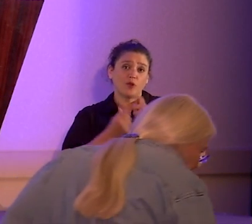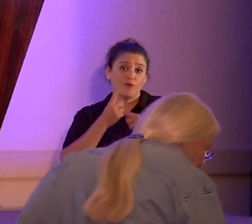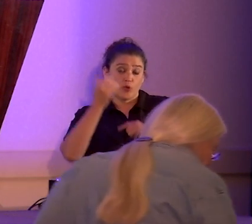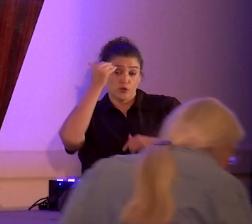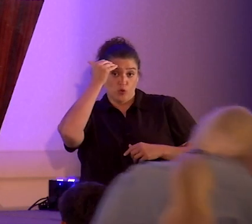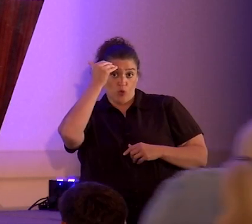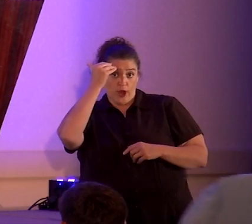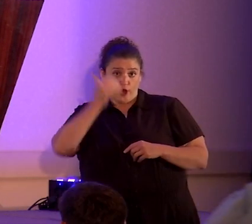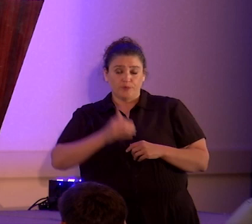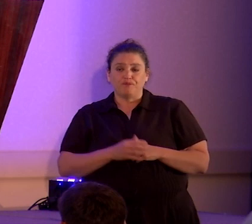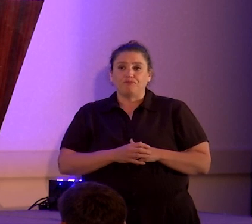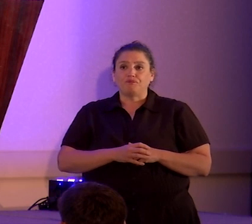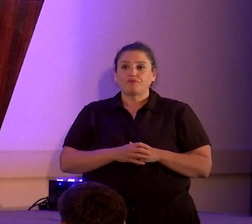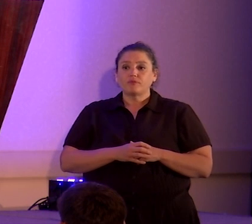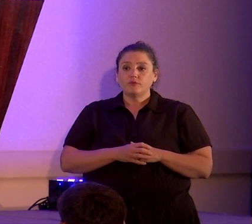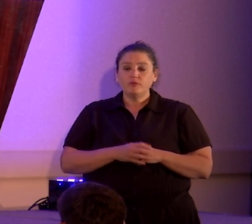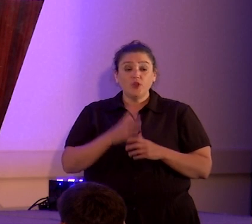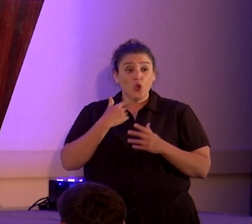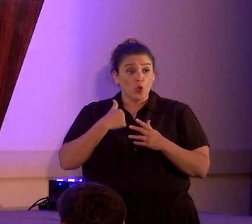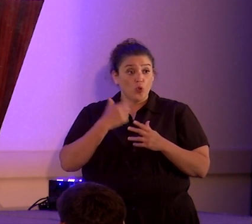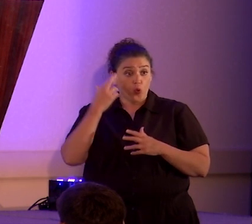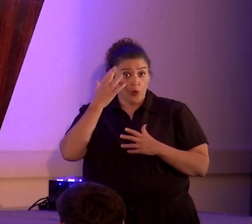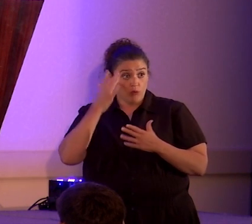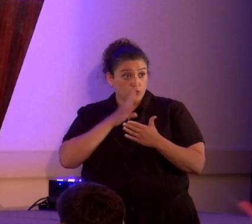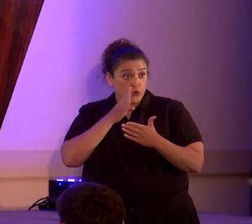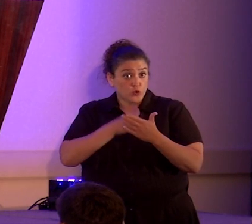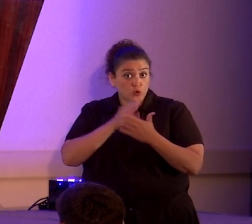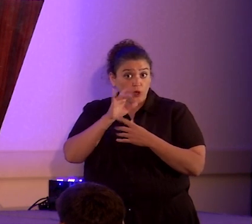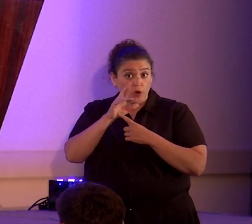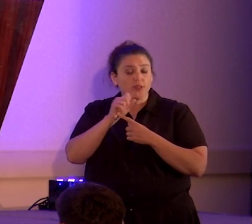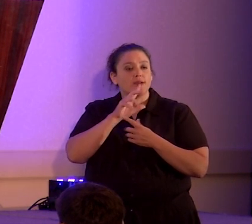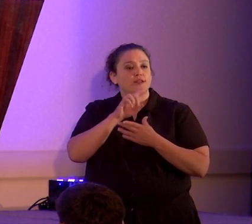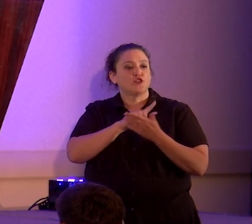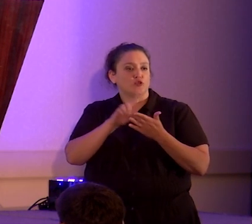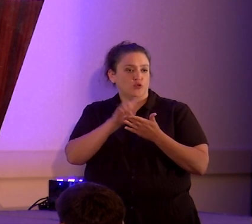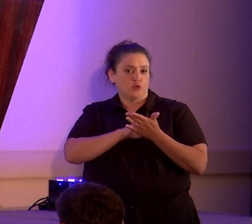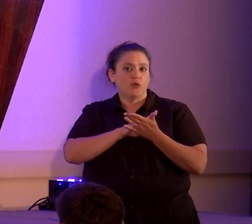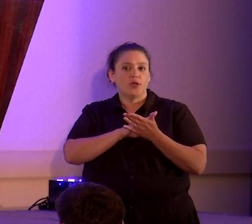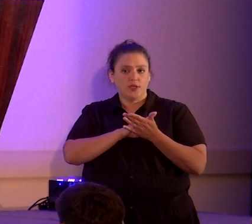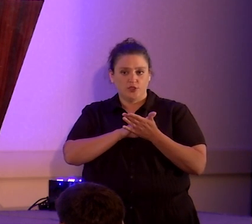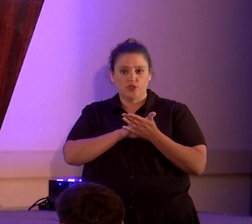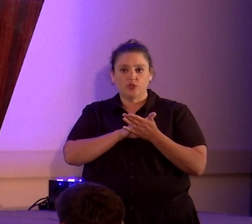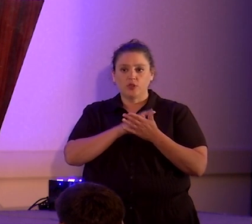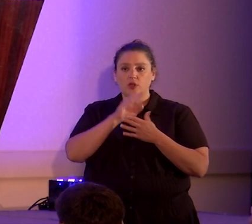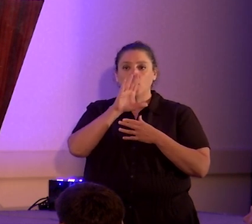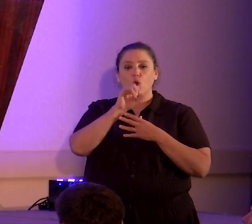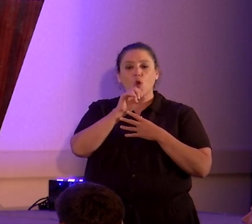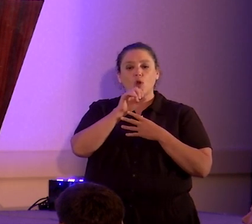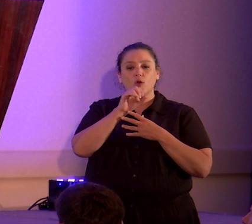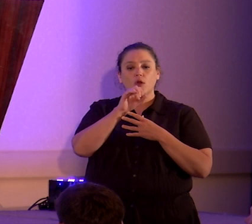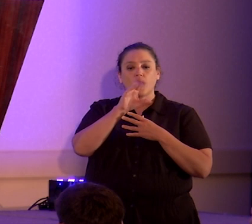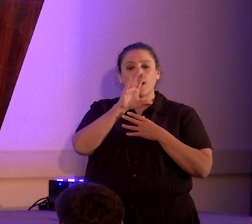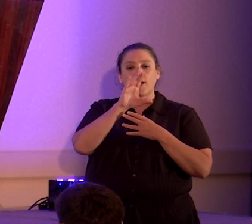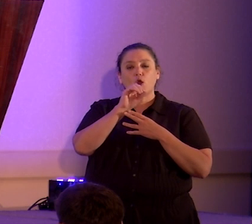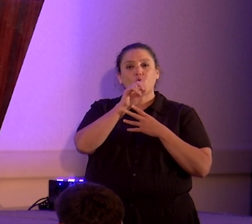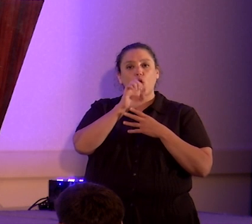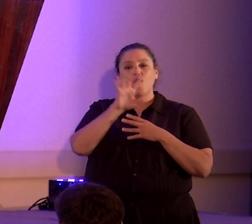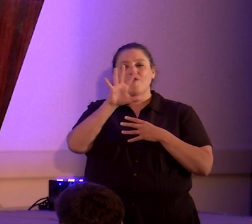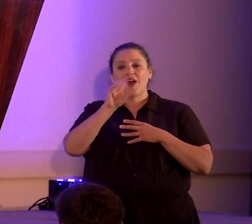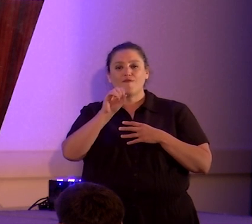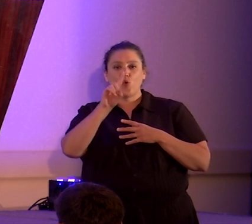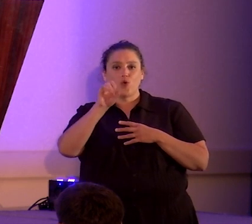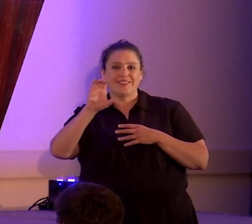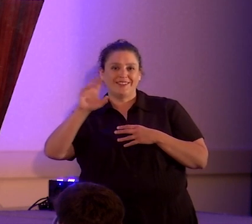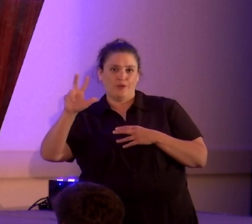what we're suing the IRS for is discrimination under Internal Revenue Code 501c3. That is the same